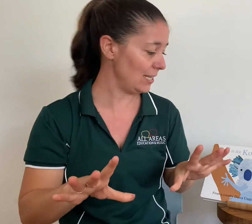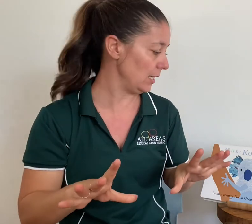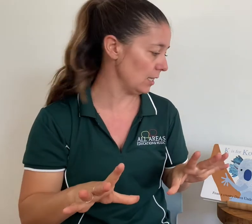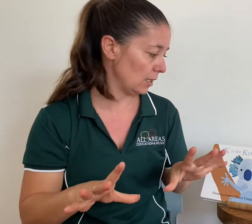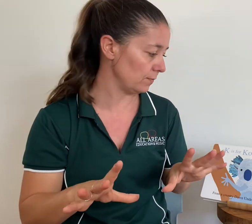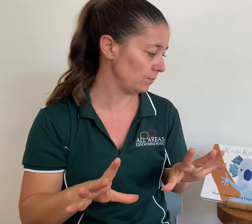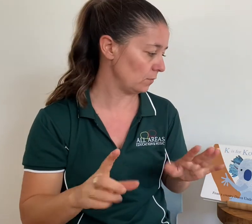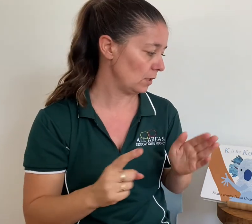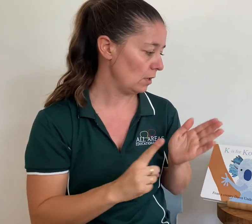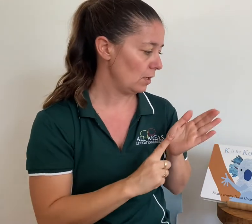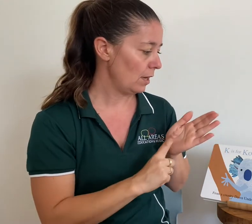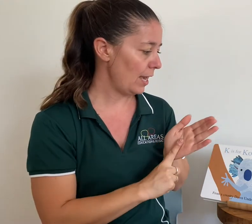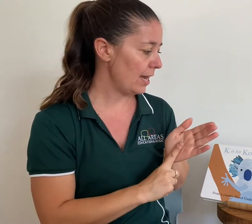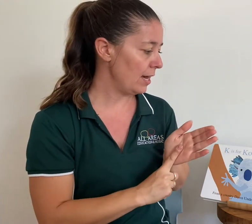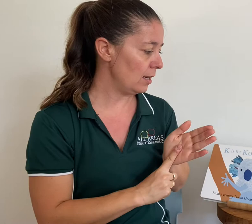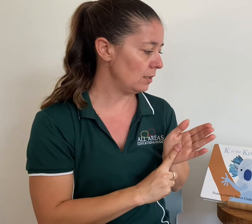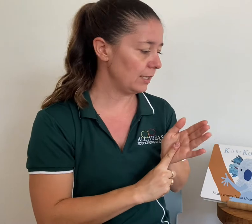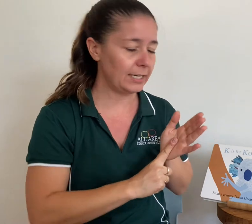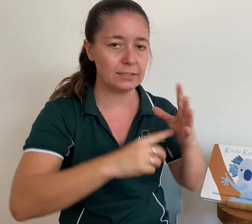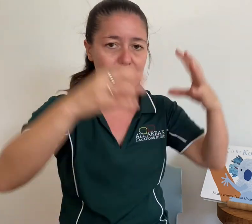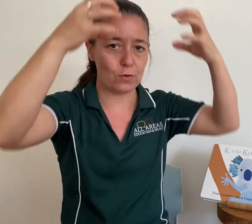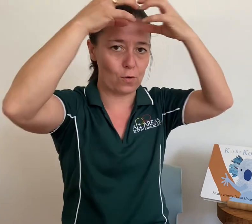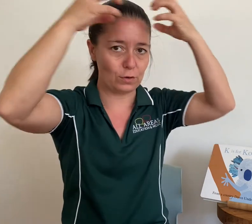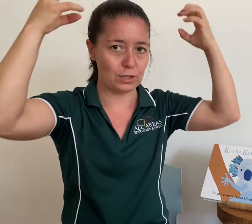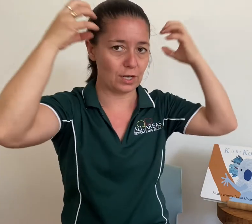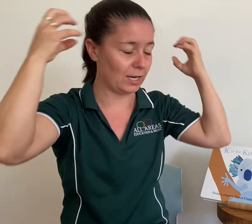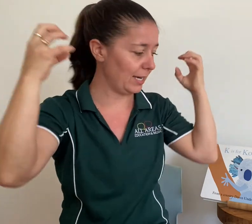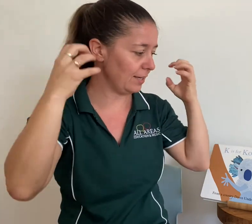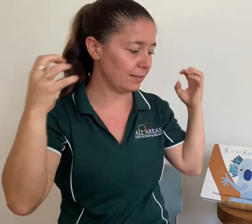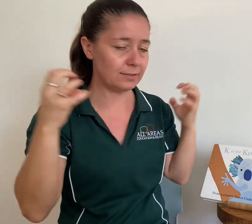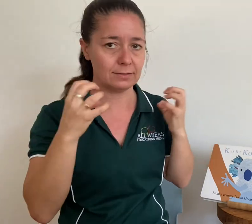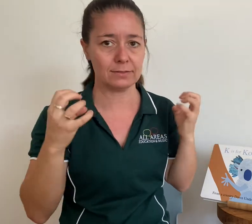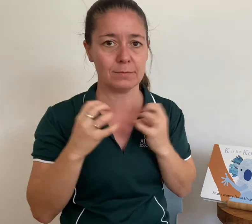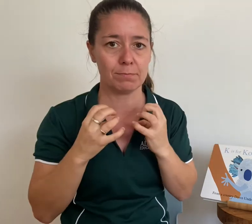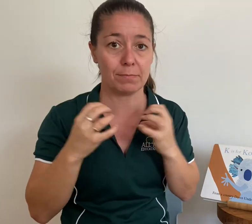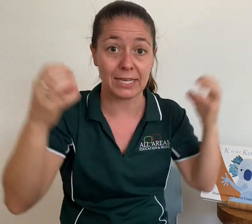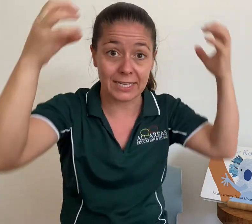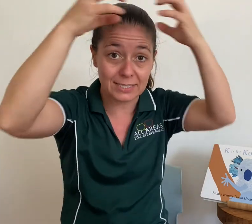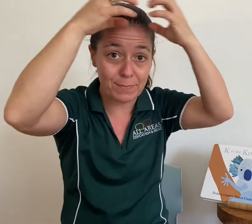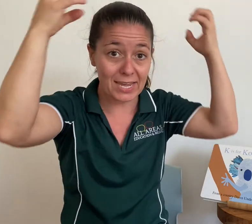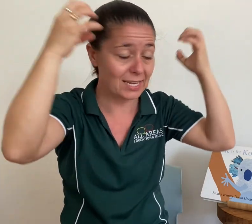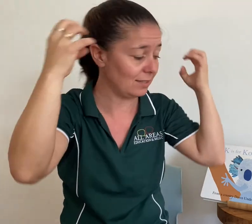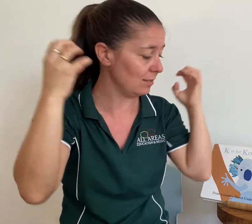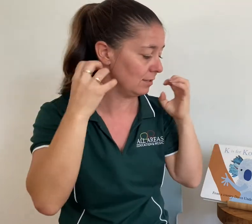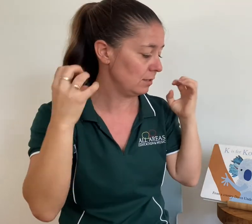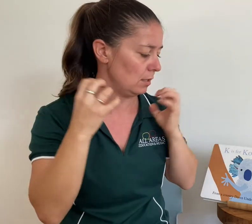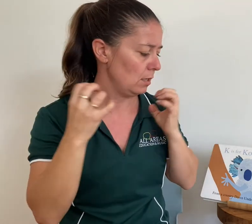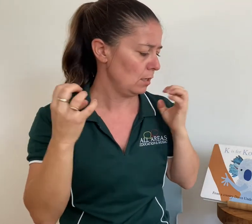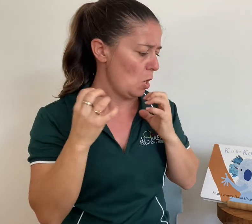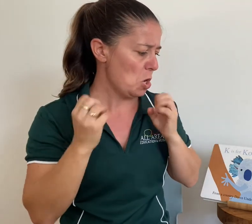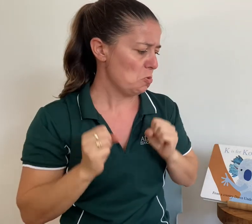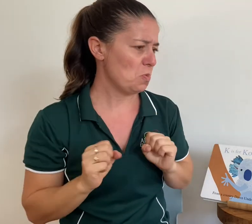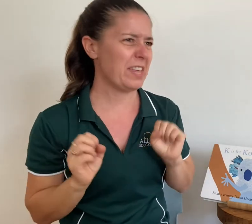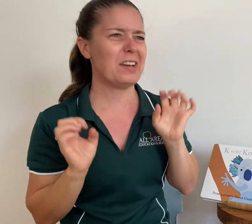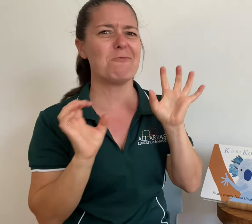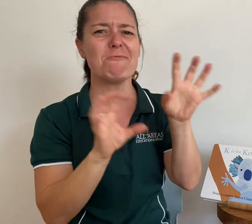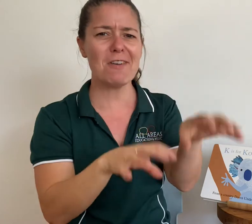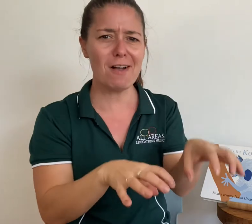L is for lion. Make his mane. With a roar